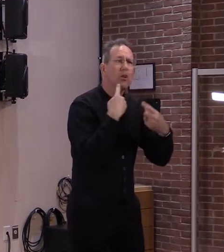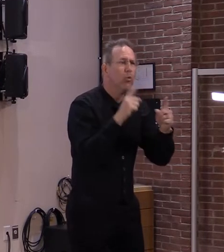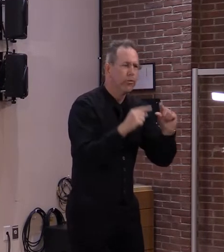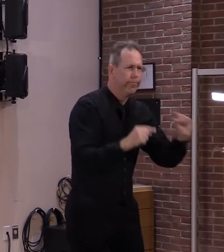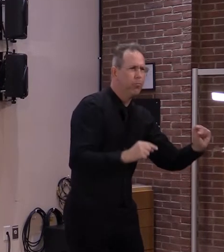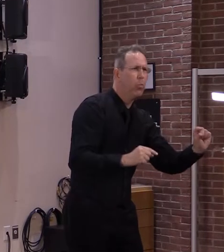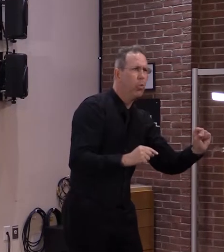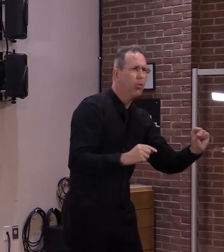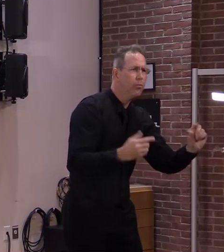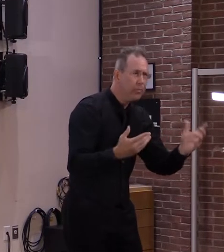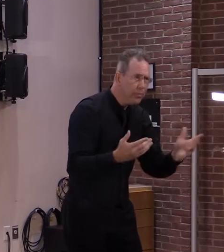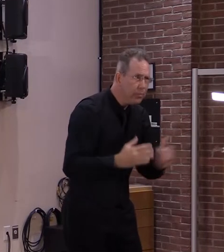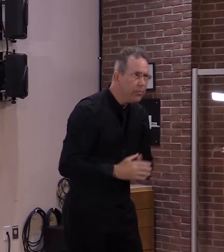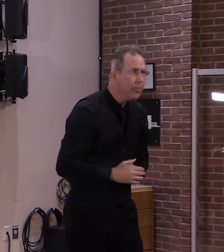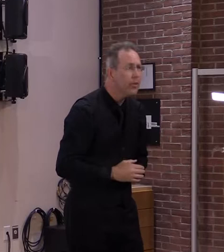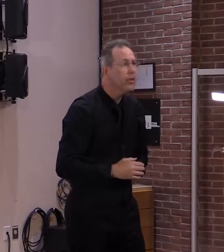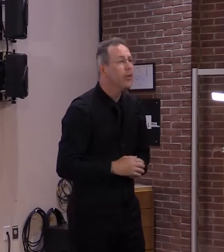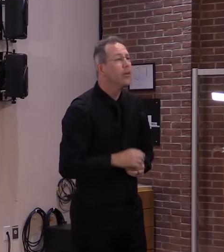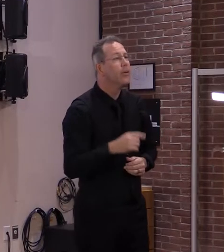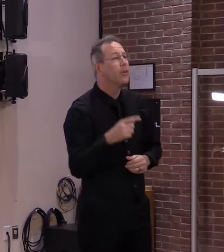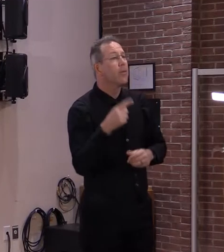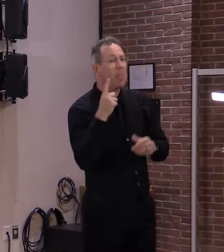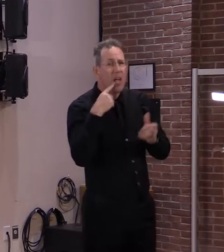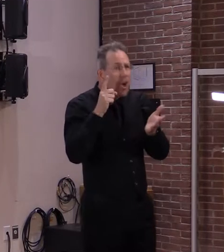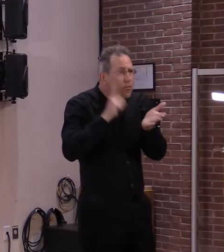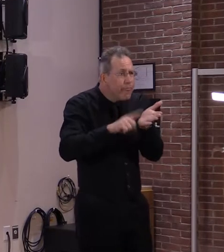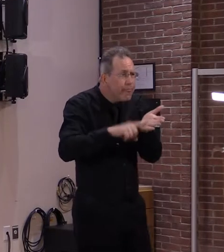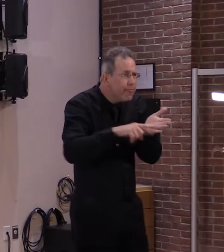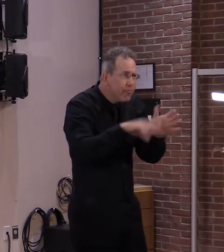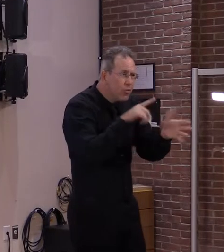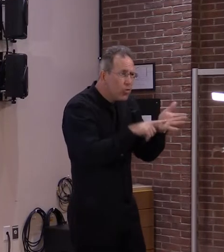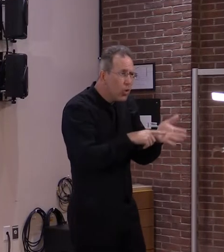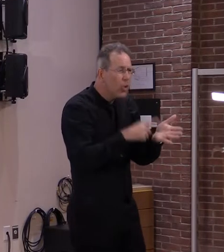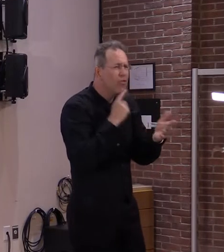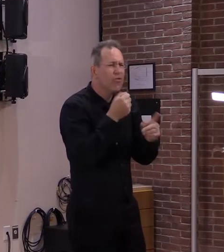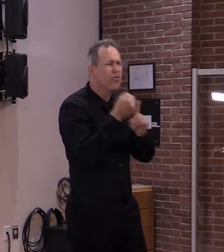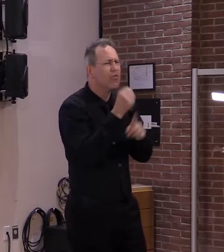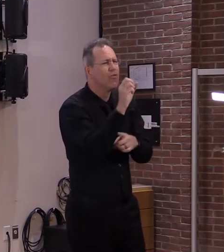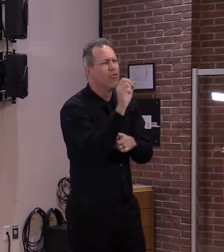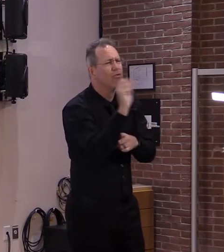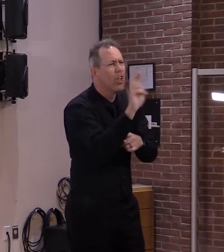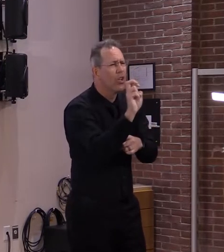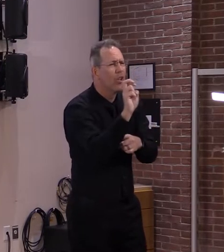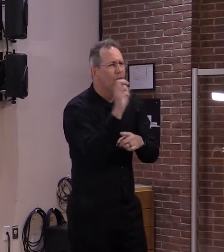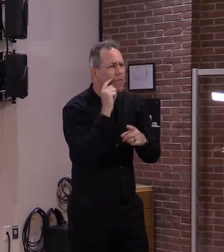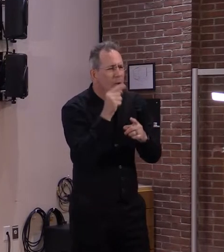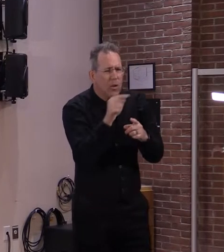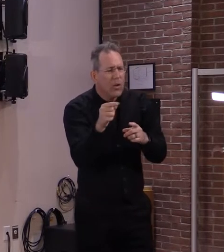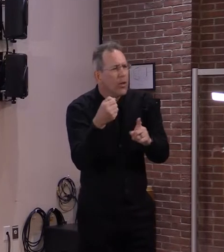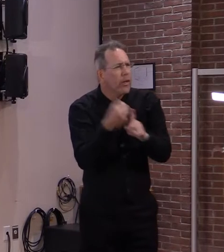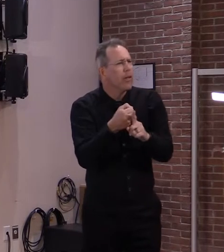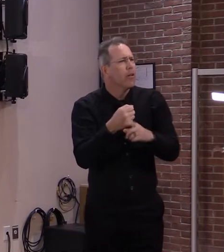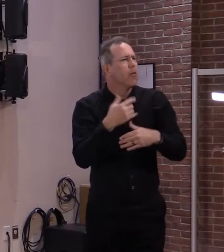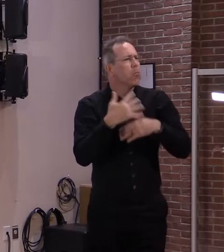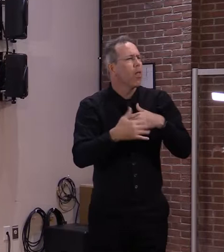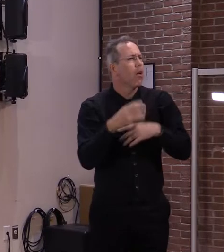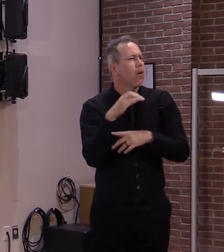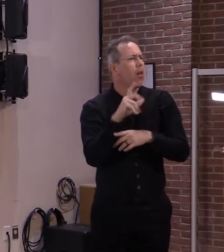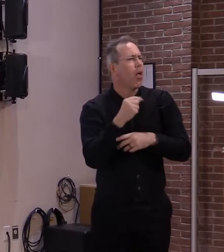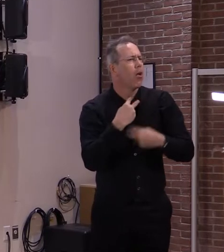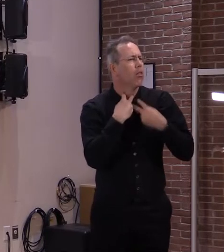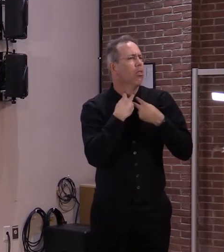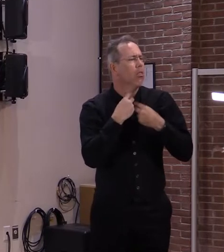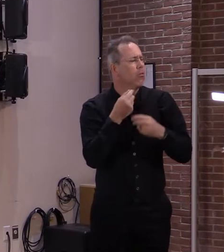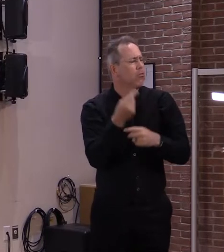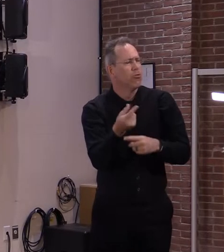that the chance of a very rare blood clot occurring is low, but that the CDC and FDA will remain